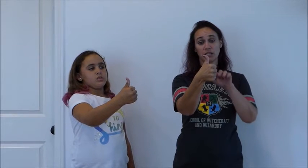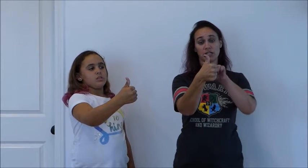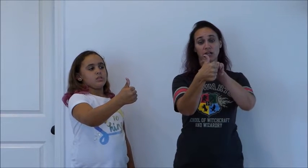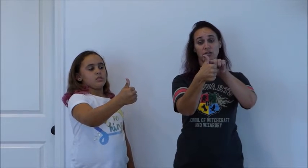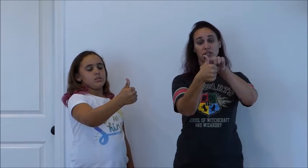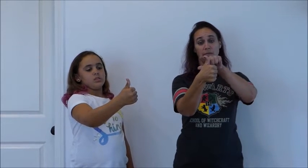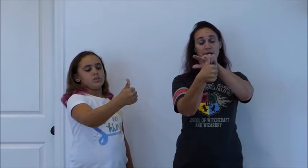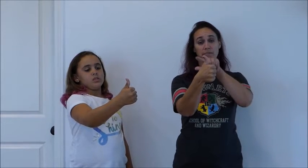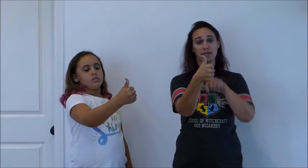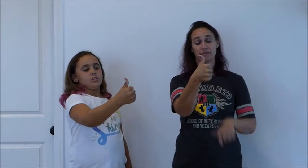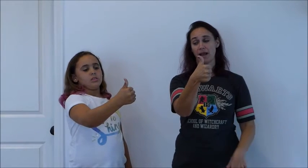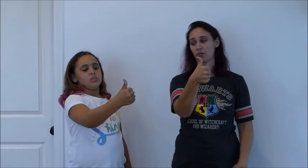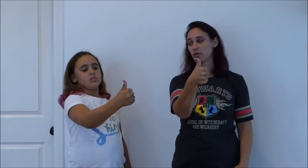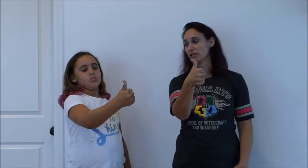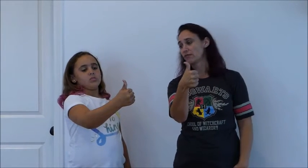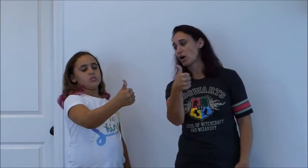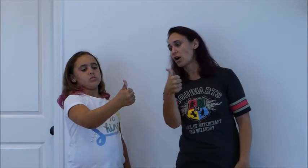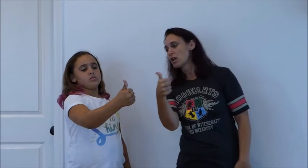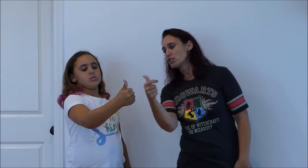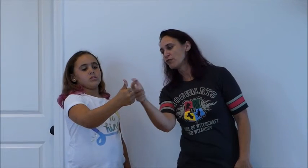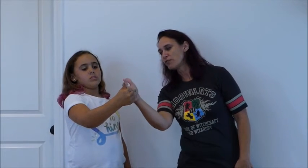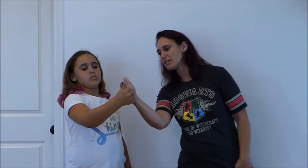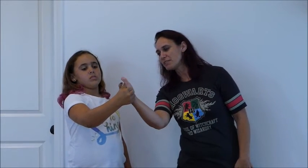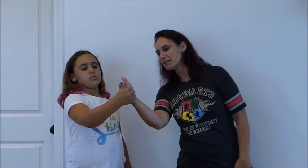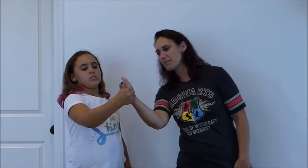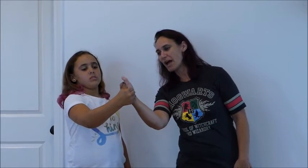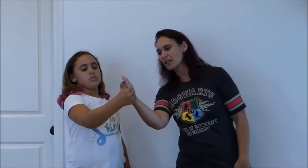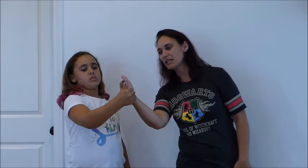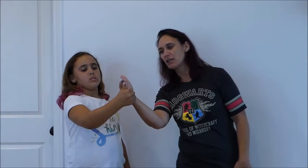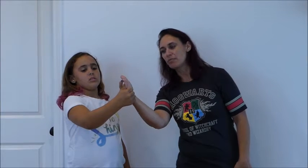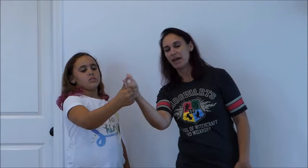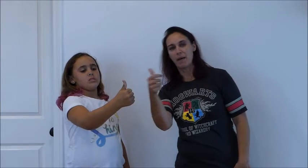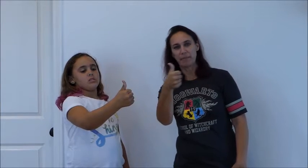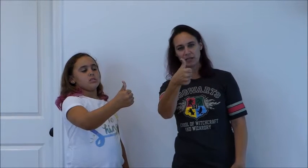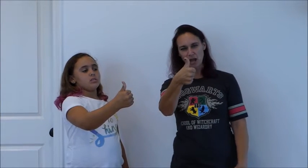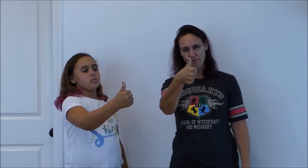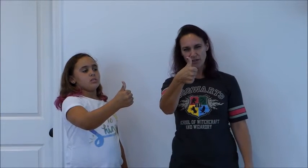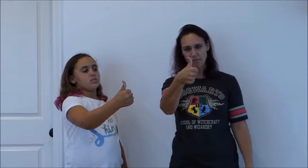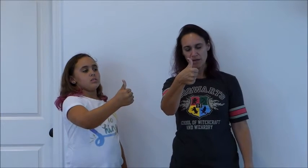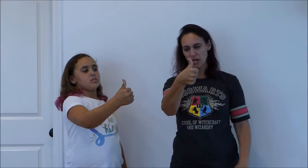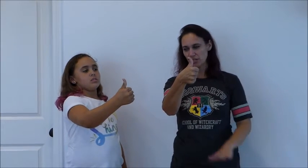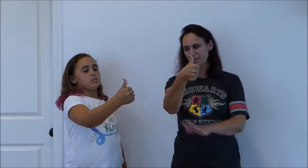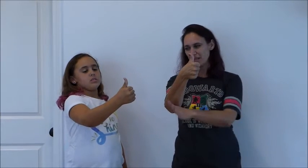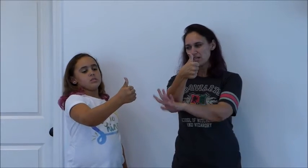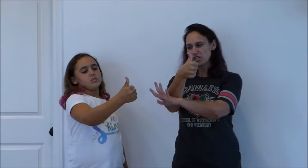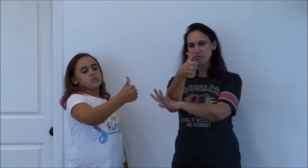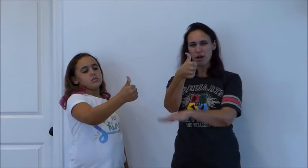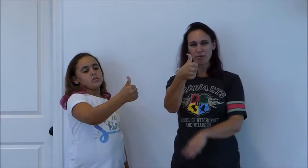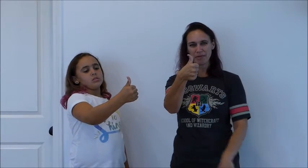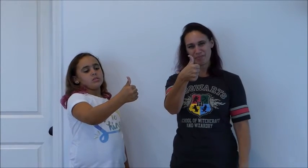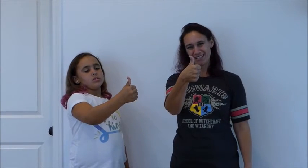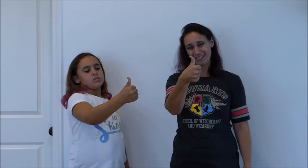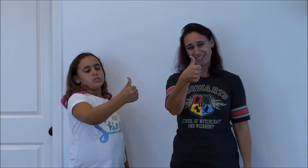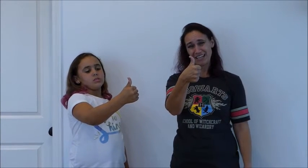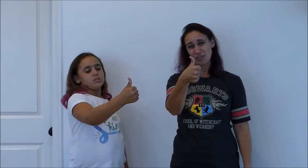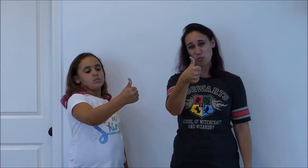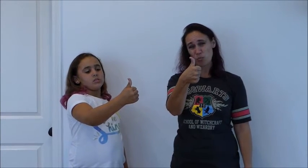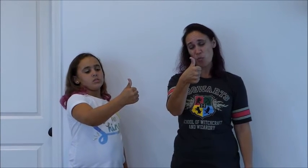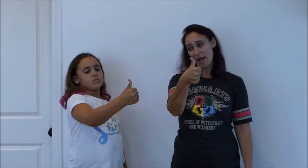hitchhiker's thumb mine bends back really far Sophia's bends back a little bit but not very much she could probably pick either way